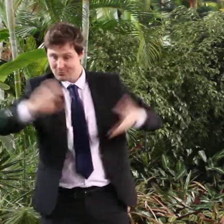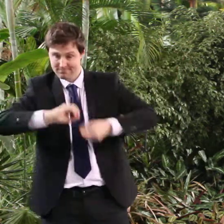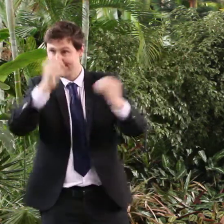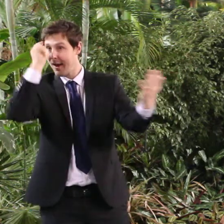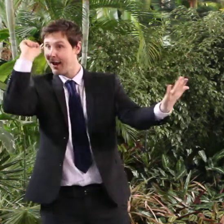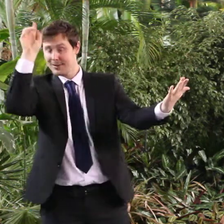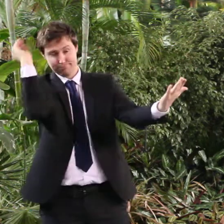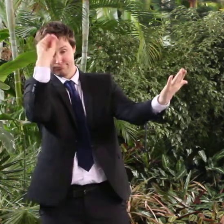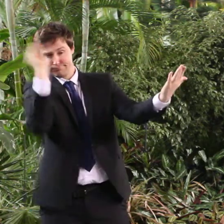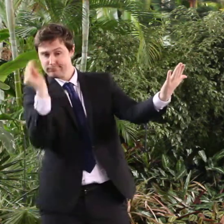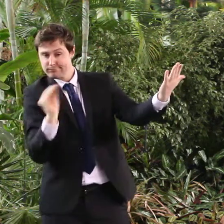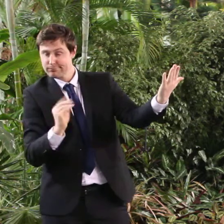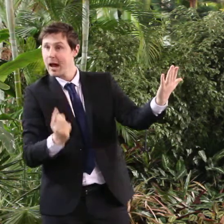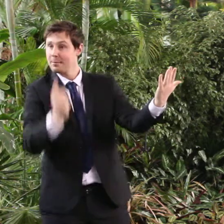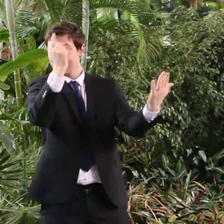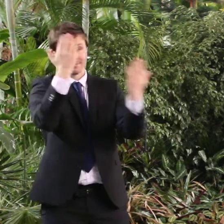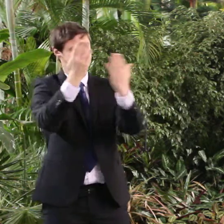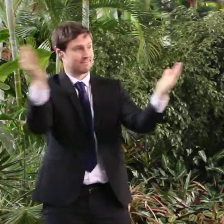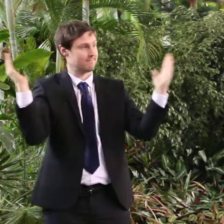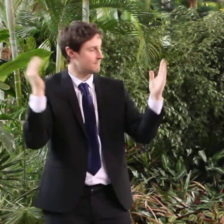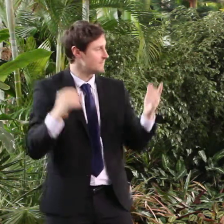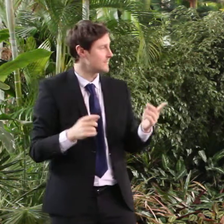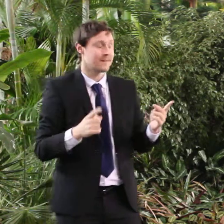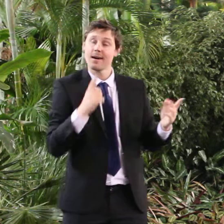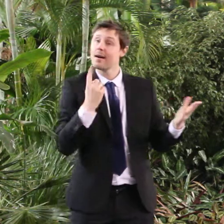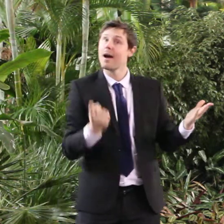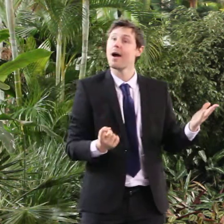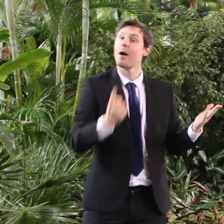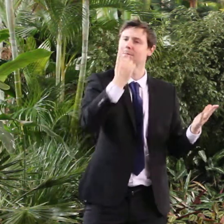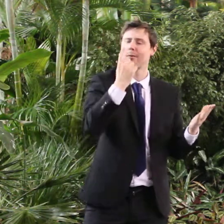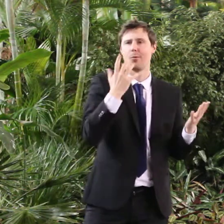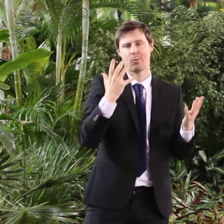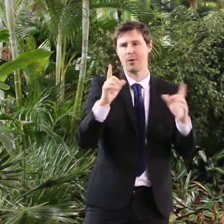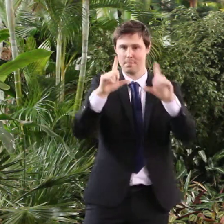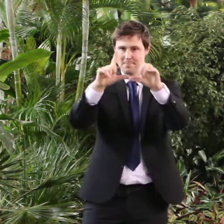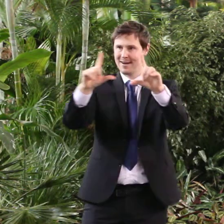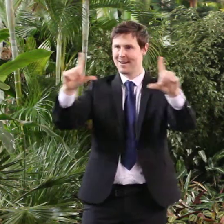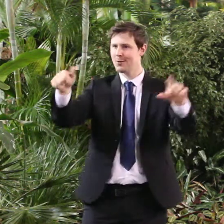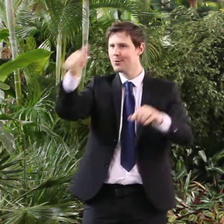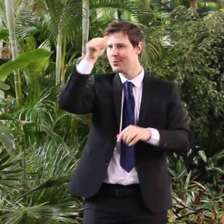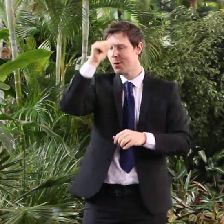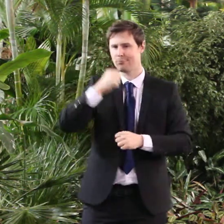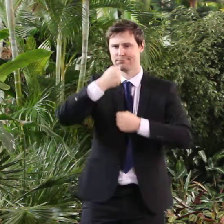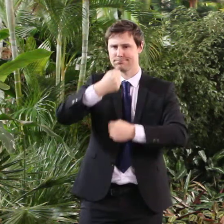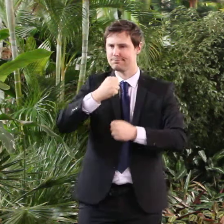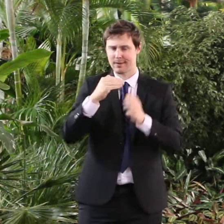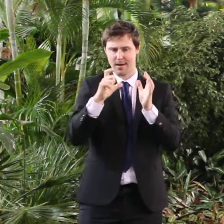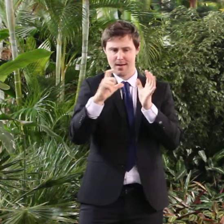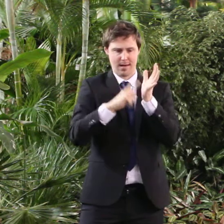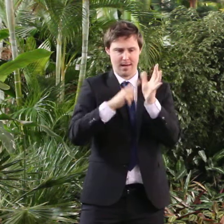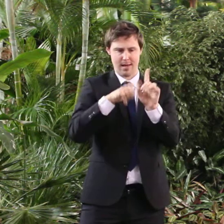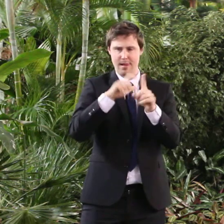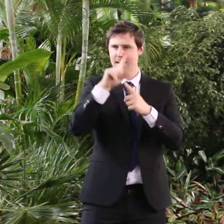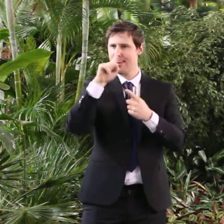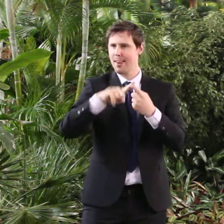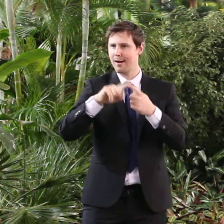on and we've got up there a huge big image of Clyde, the mascot, which was an iconic